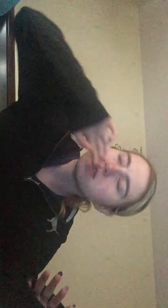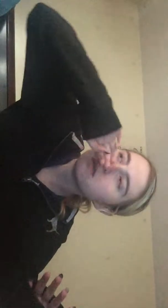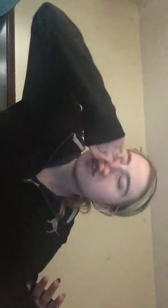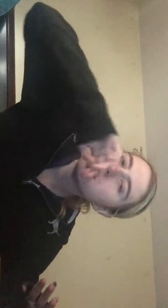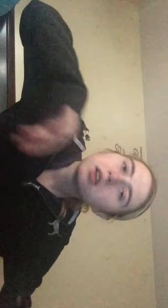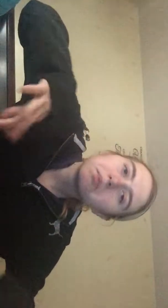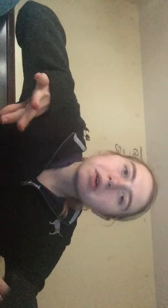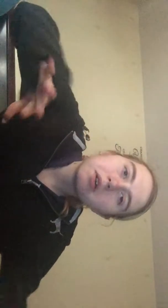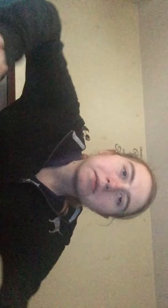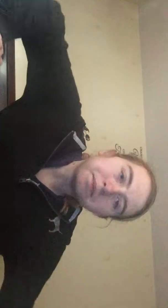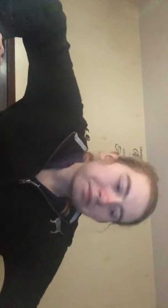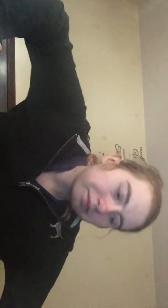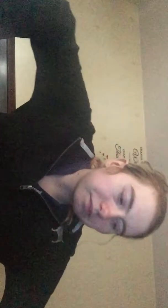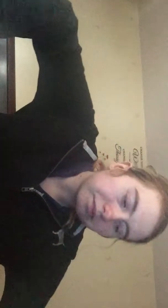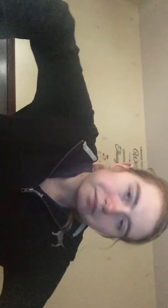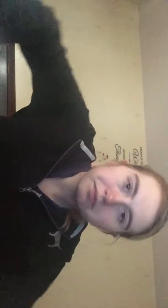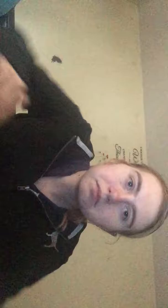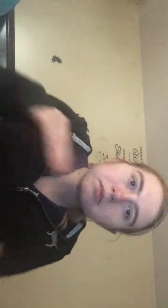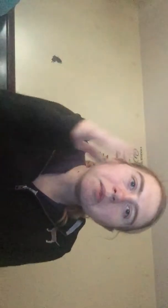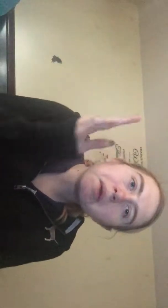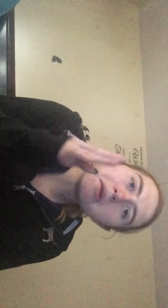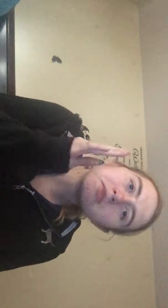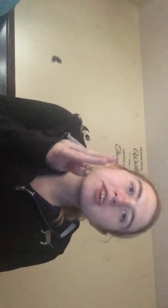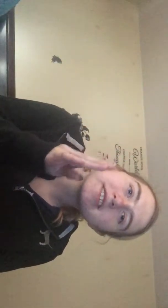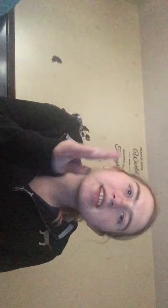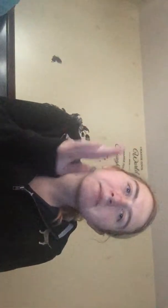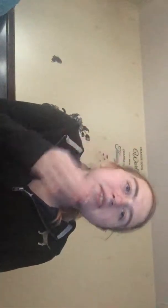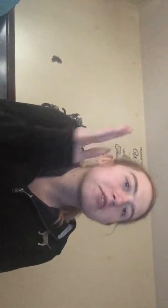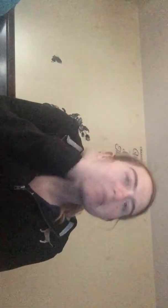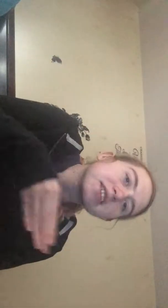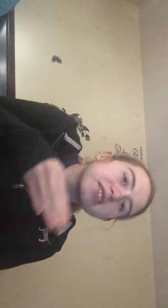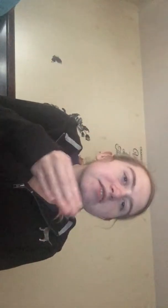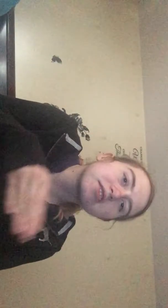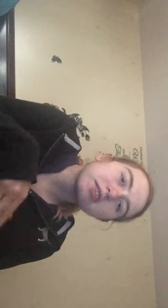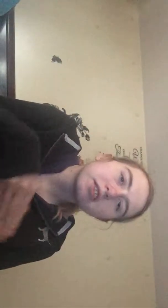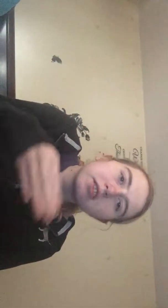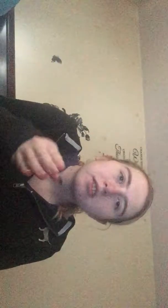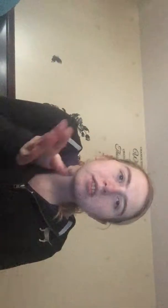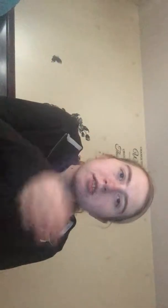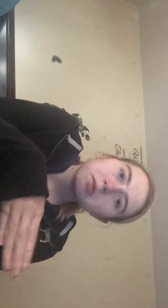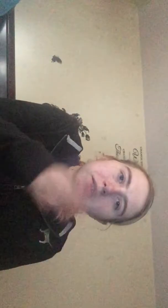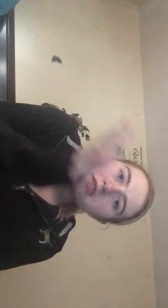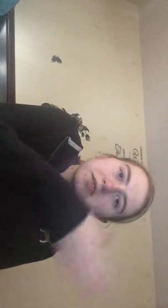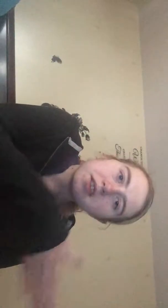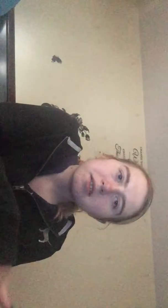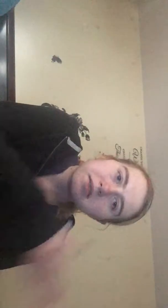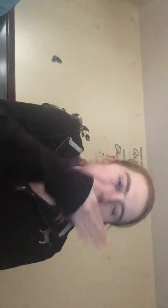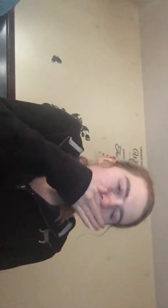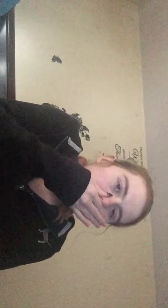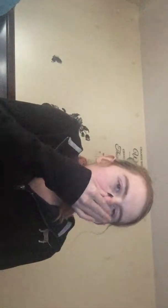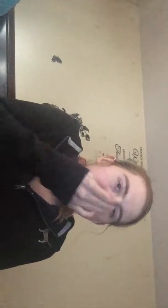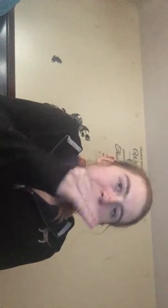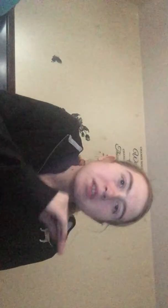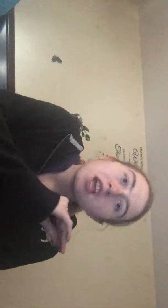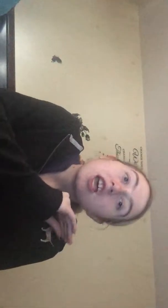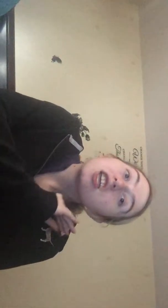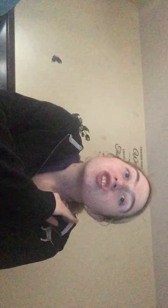-ups now but um my mom tried to get me to go into the like where this other thing is and